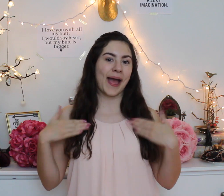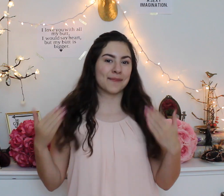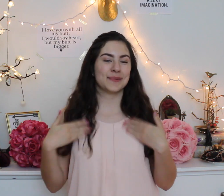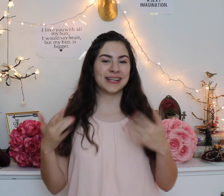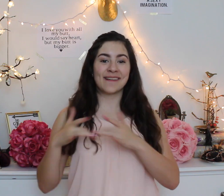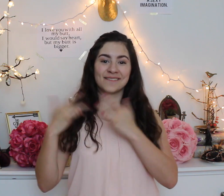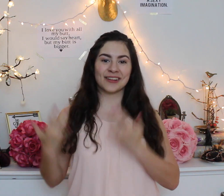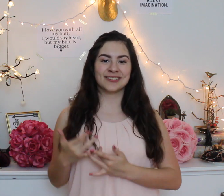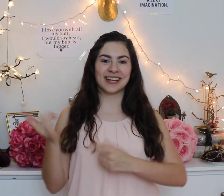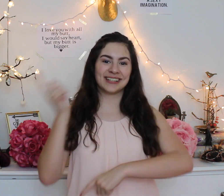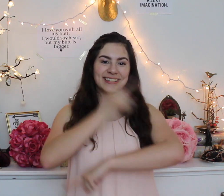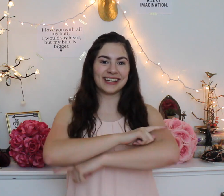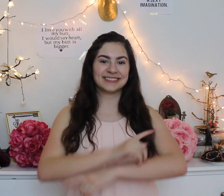a happy valentine day